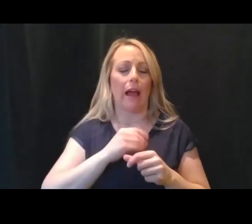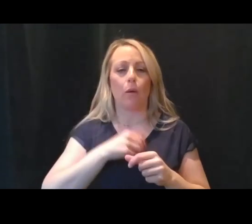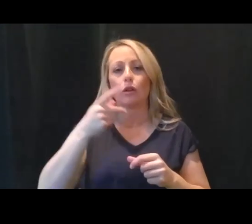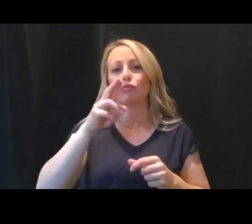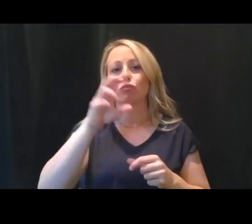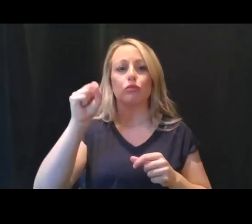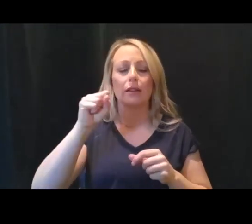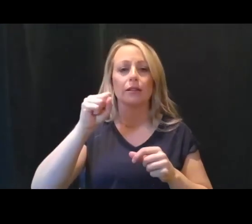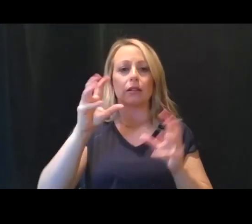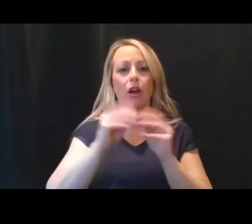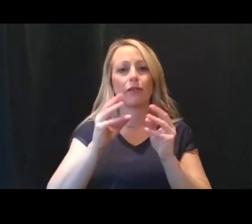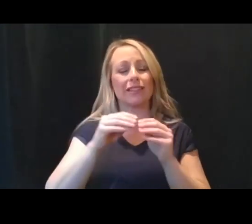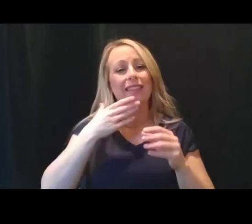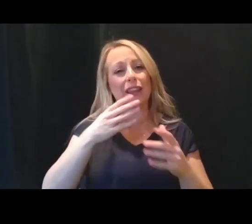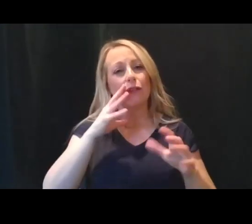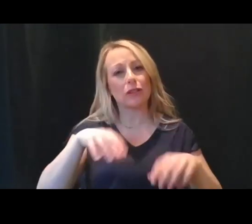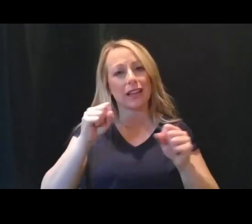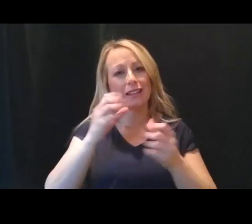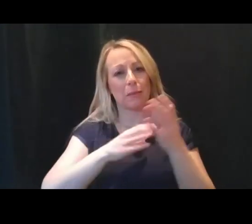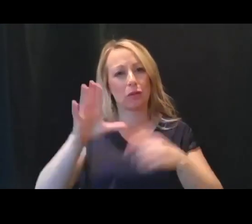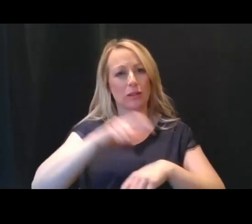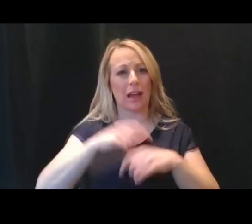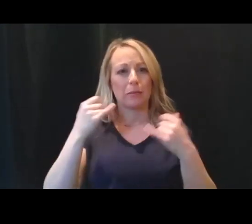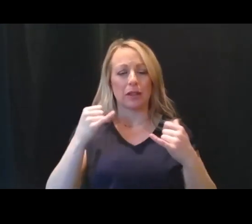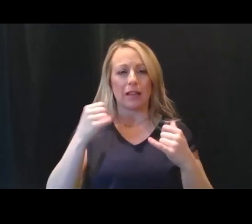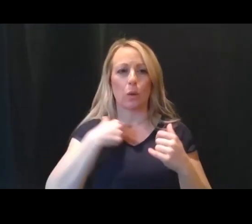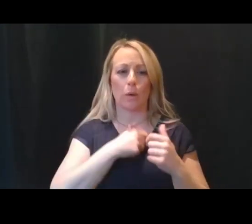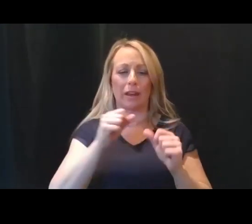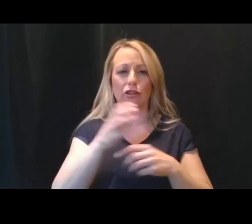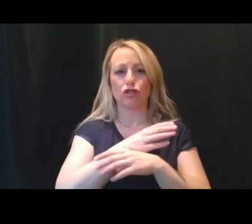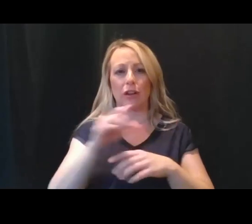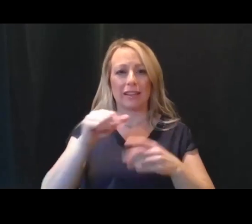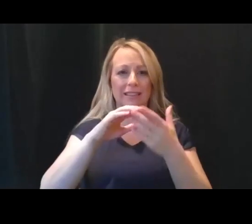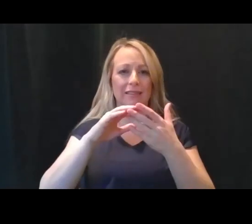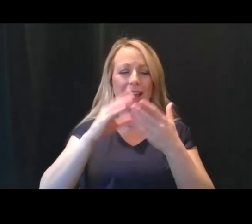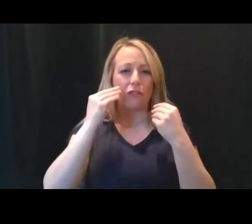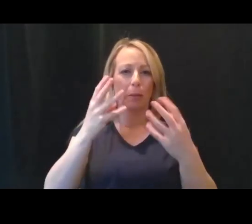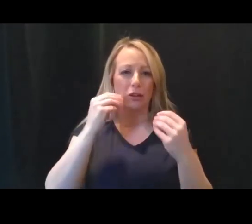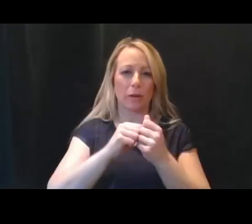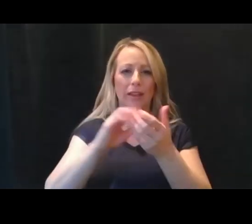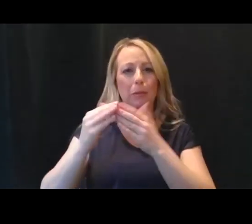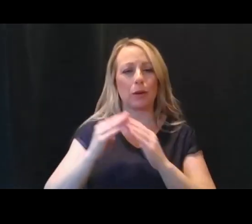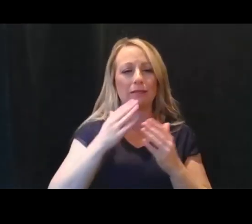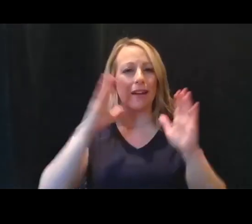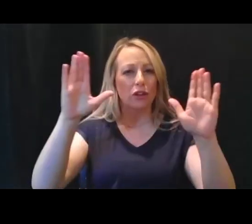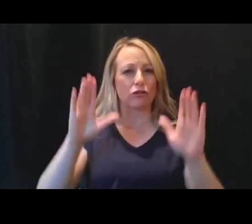you everybody for spending a little bit of your time today so that we can share this information with the community. Have a great afternoon. time Thank